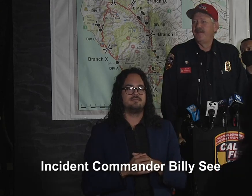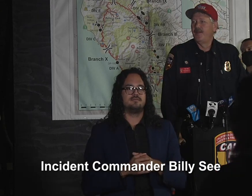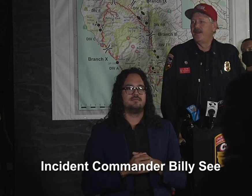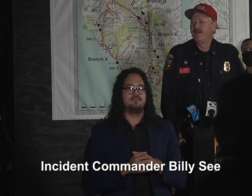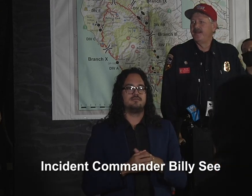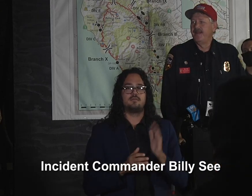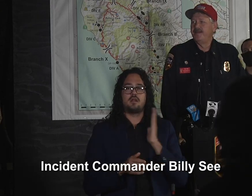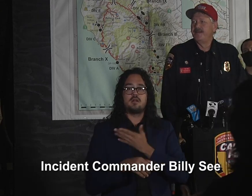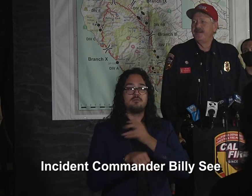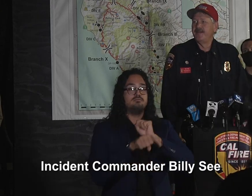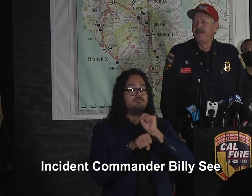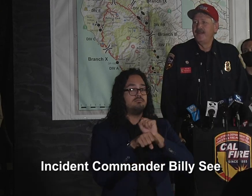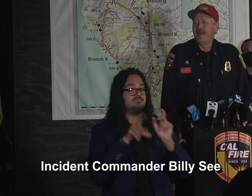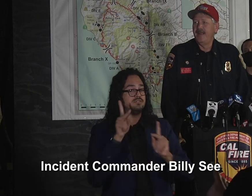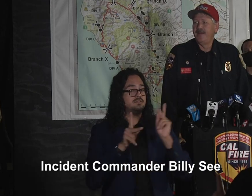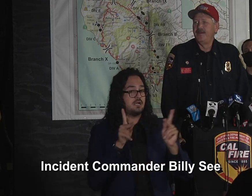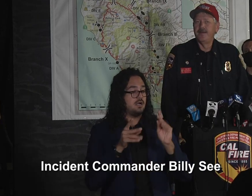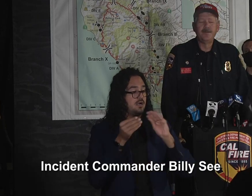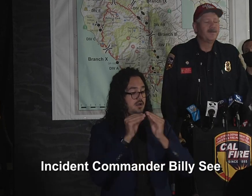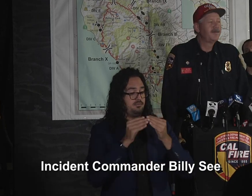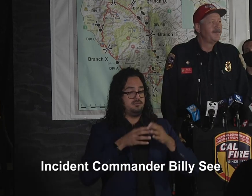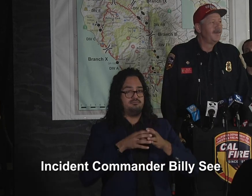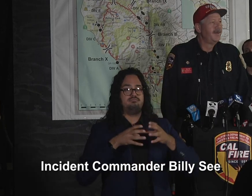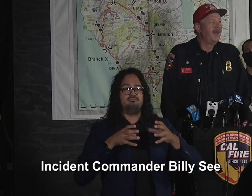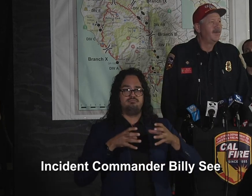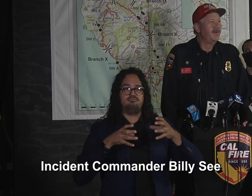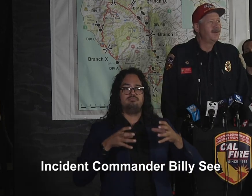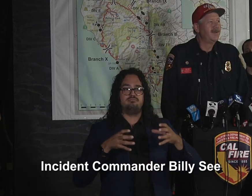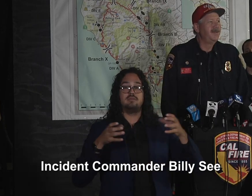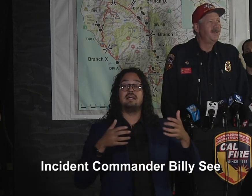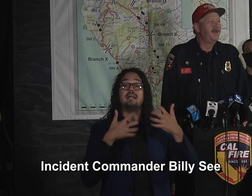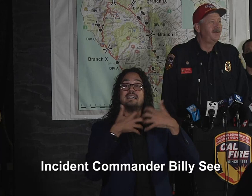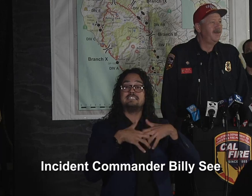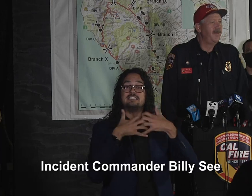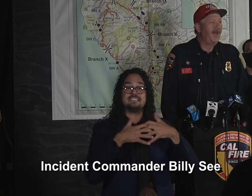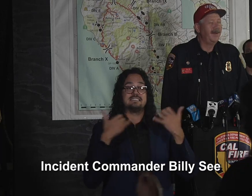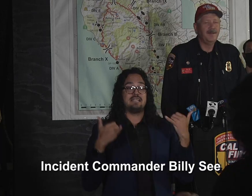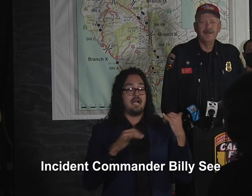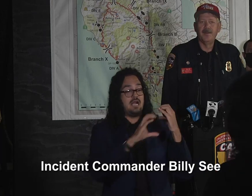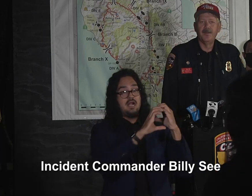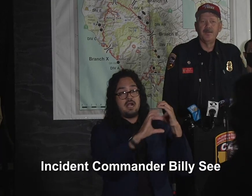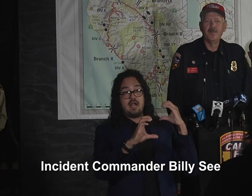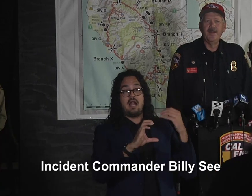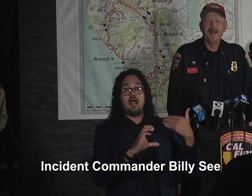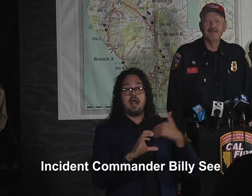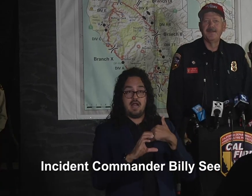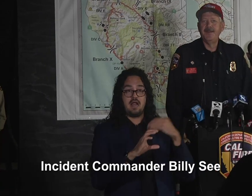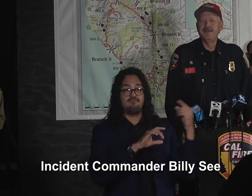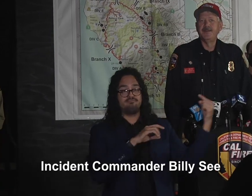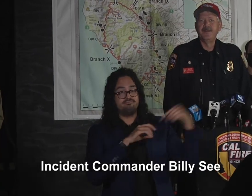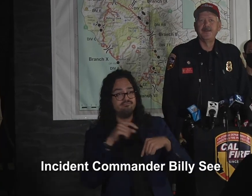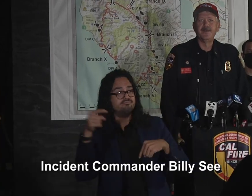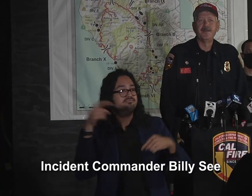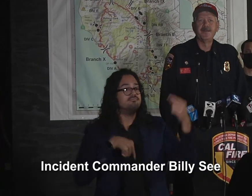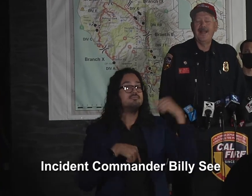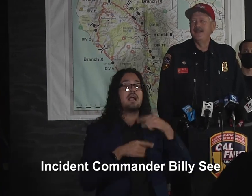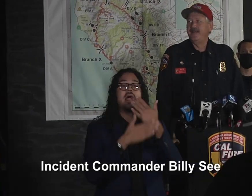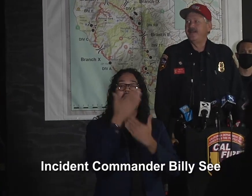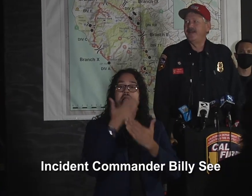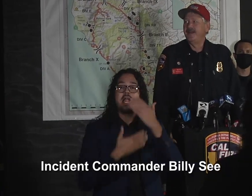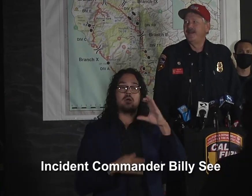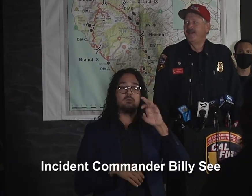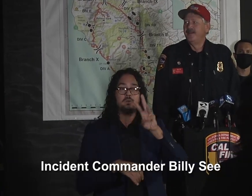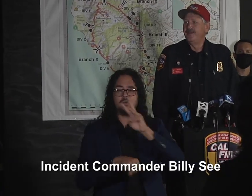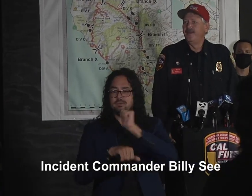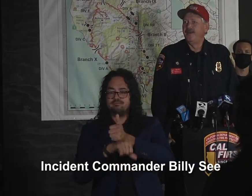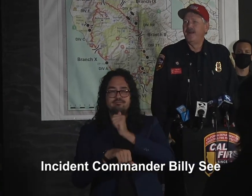incident, as well as engines and crews, and we will continue to do that until we have sufficient resources at